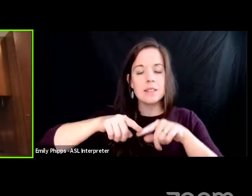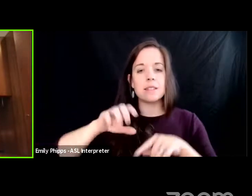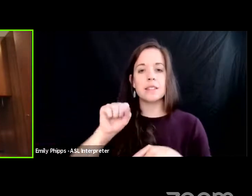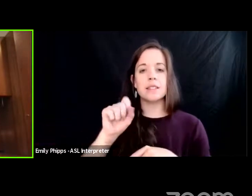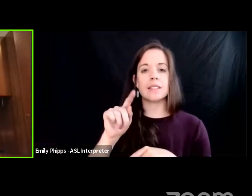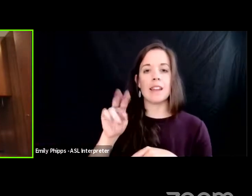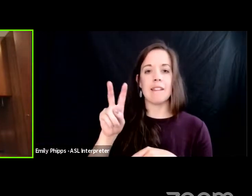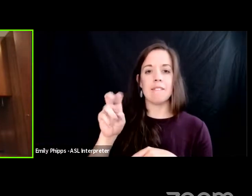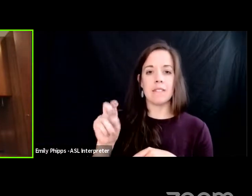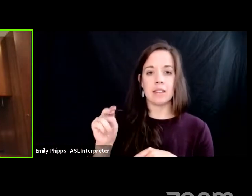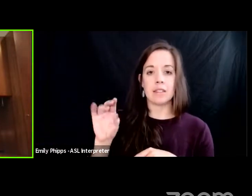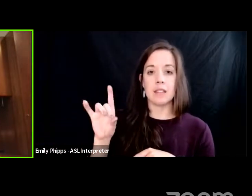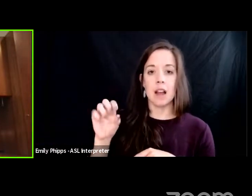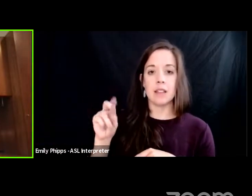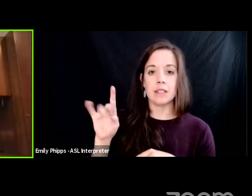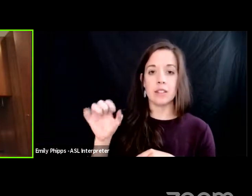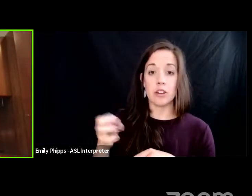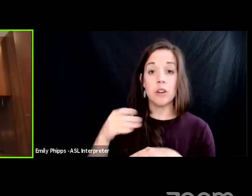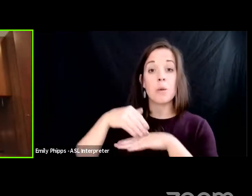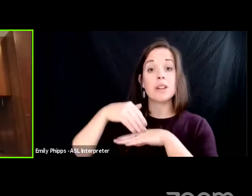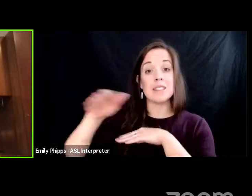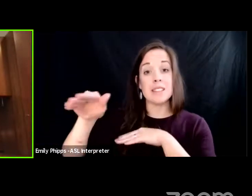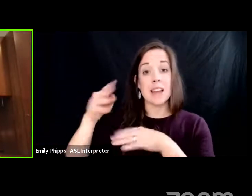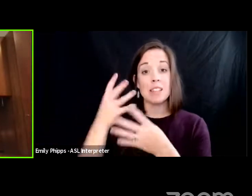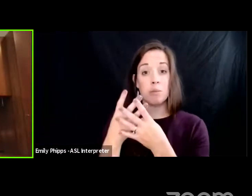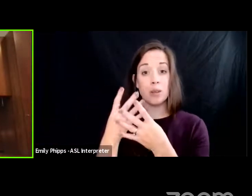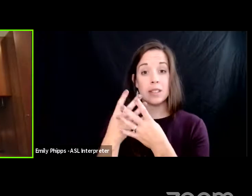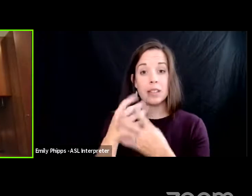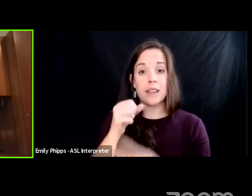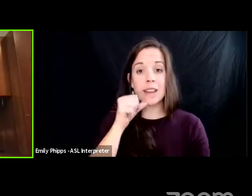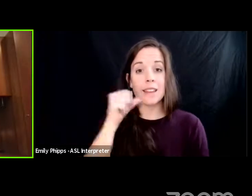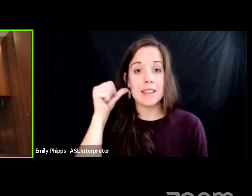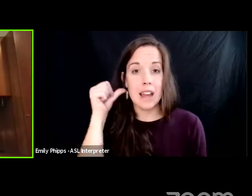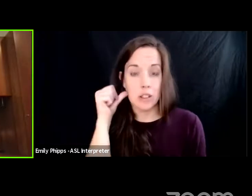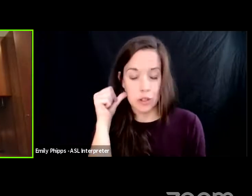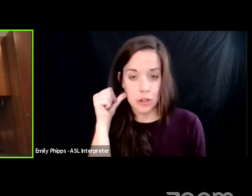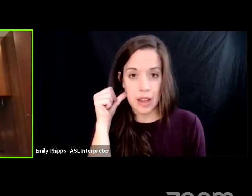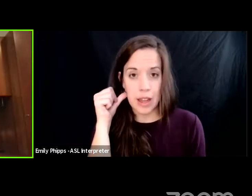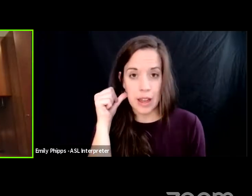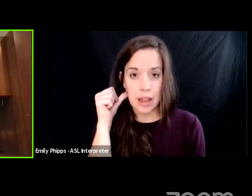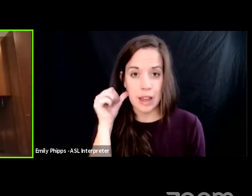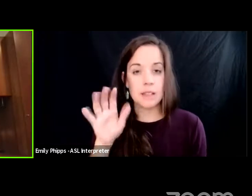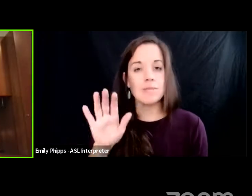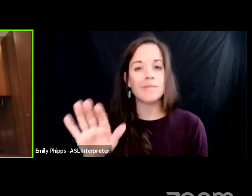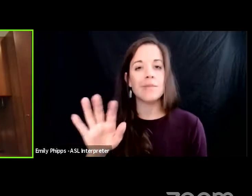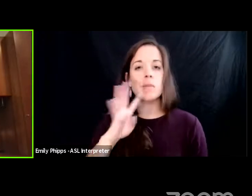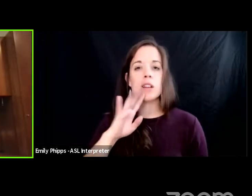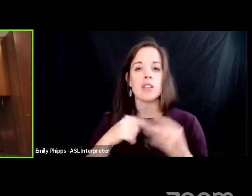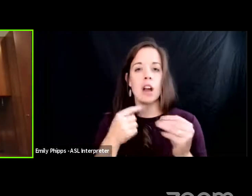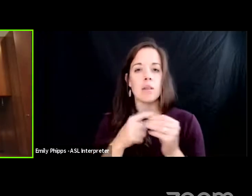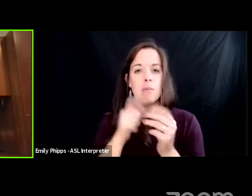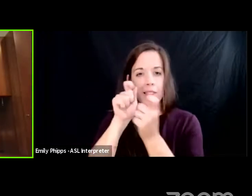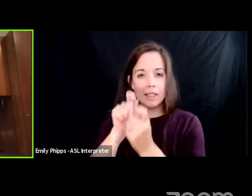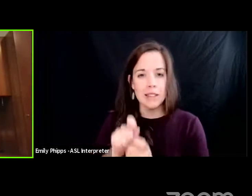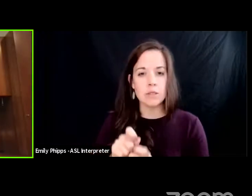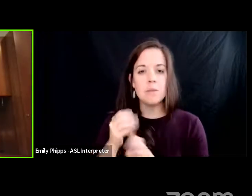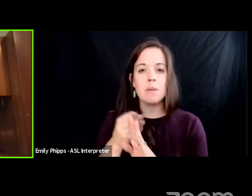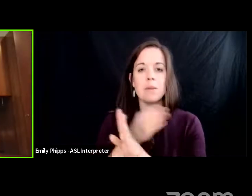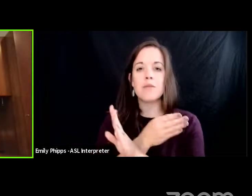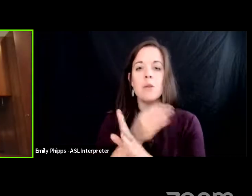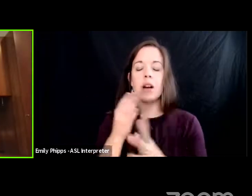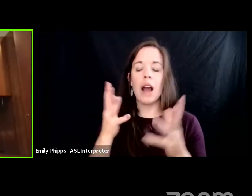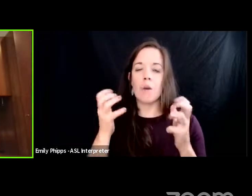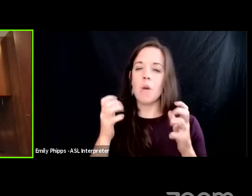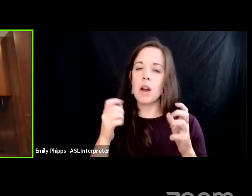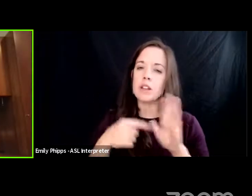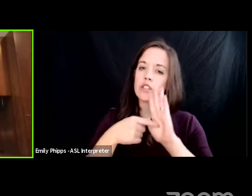was sent to prison yesterday and i'm going to get into the details of it but before we get too much farther i want to show